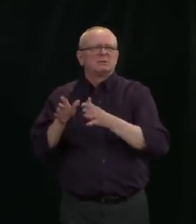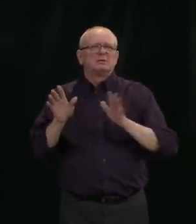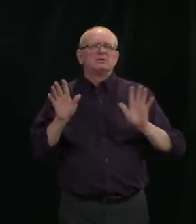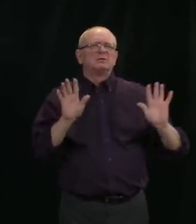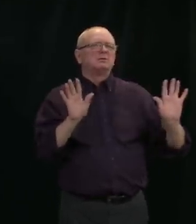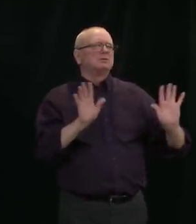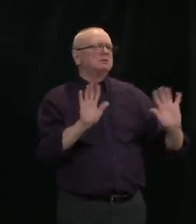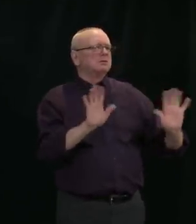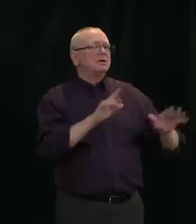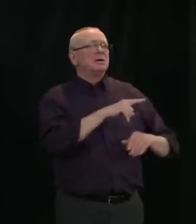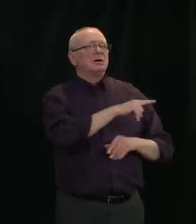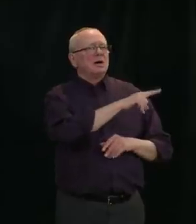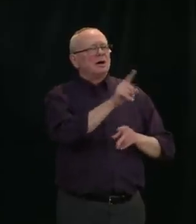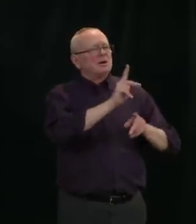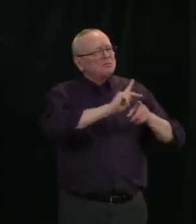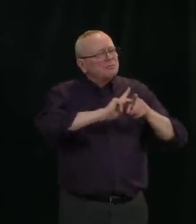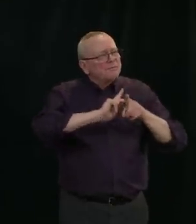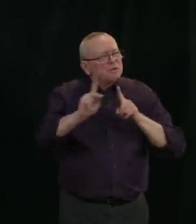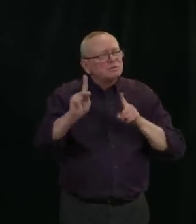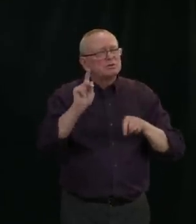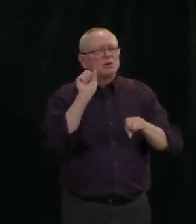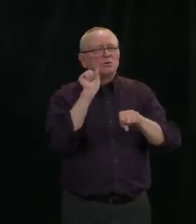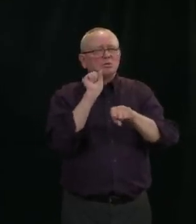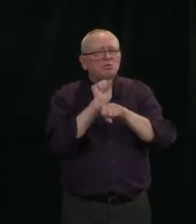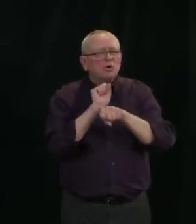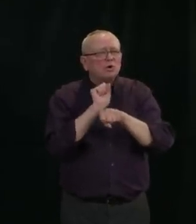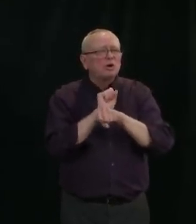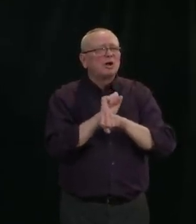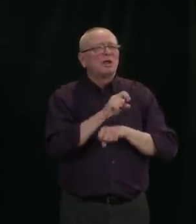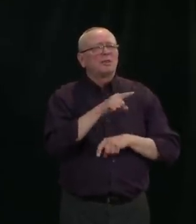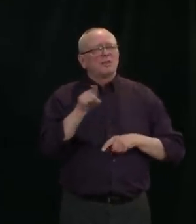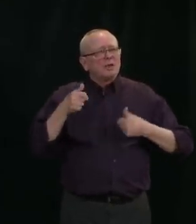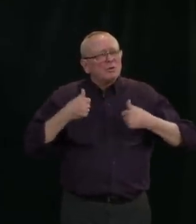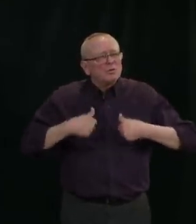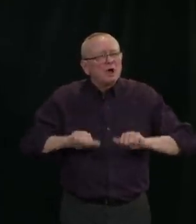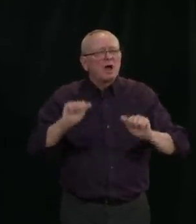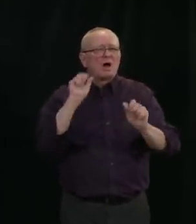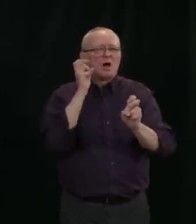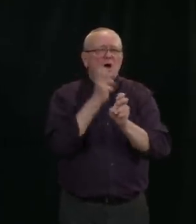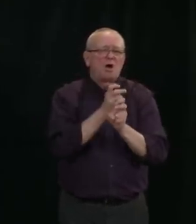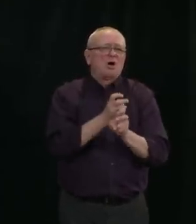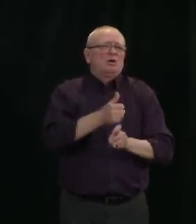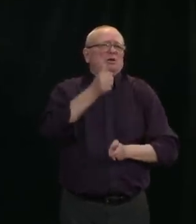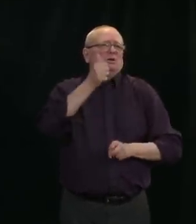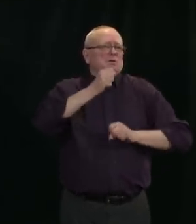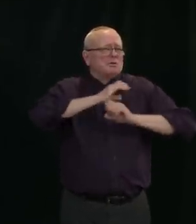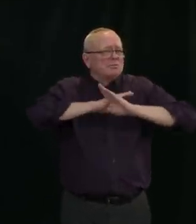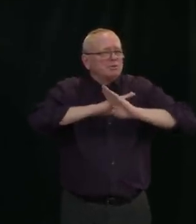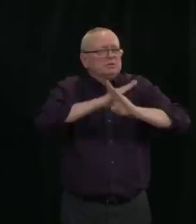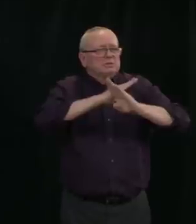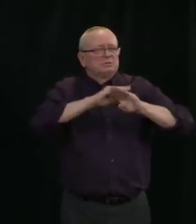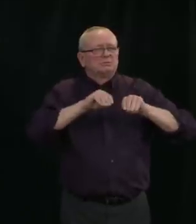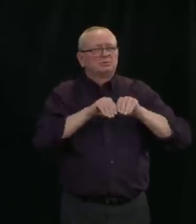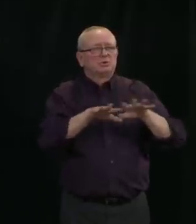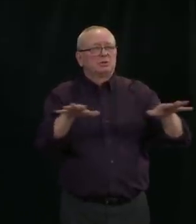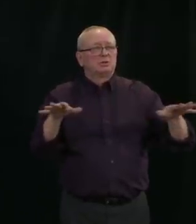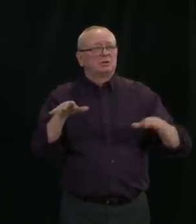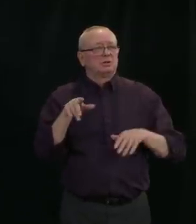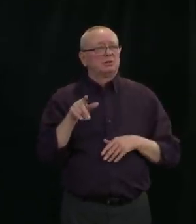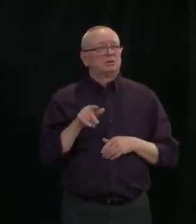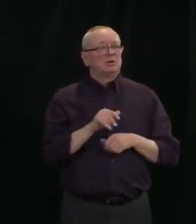virus, both at their workplaces and in their homes. The practices many of us are still adjusting to,